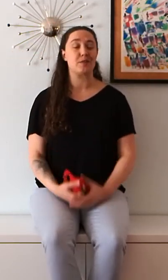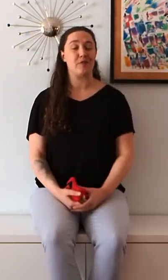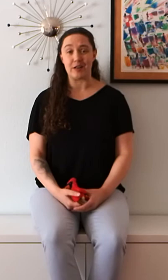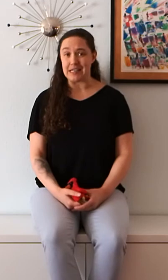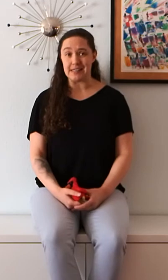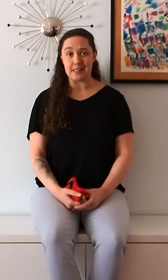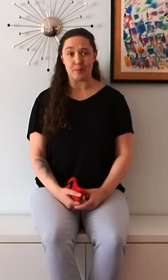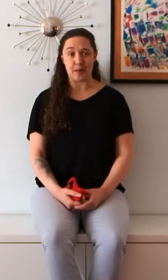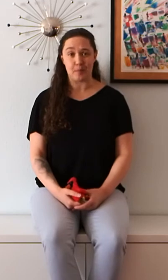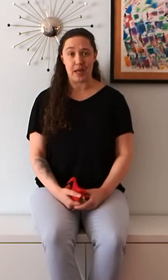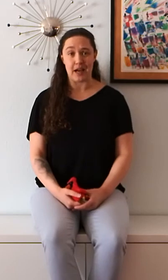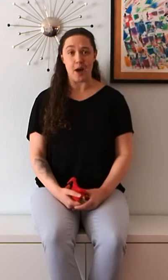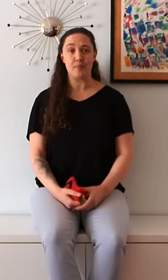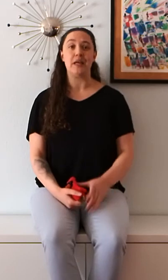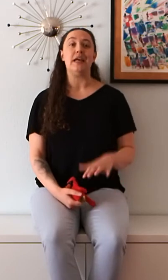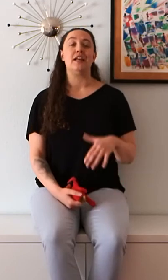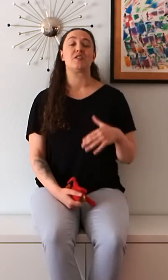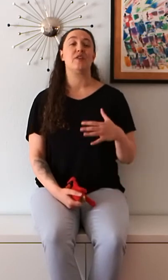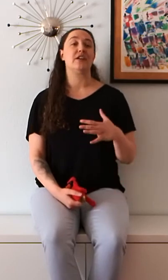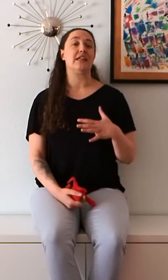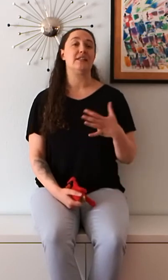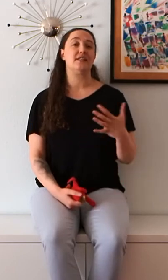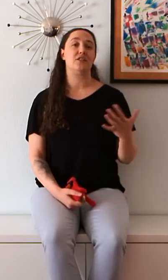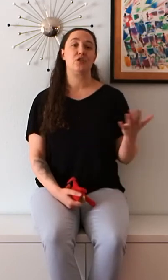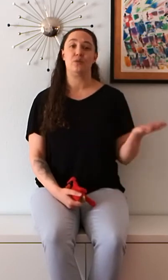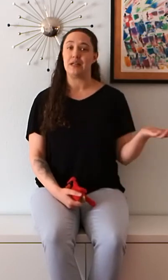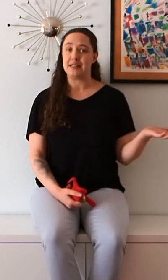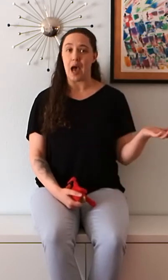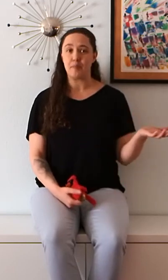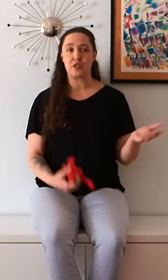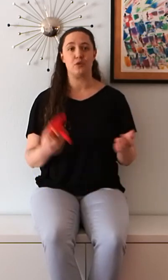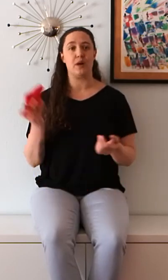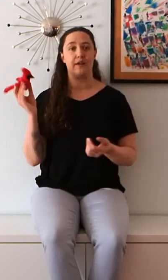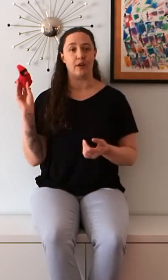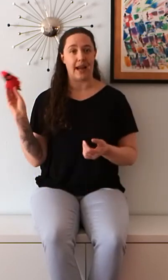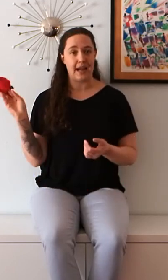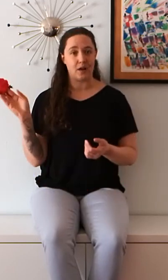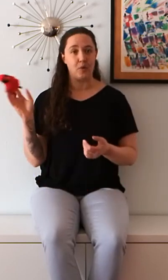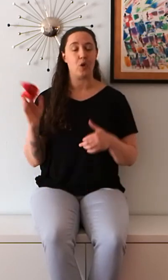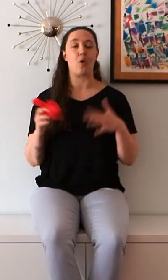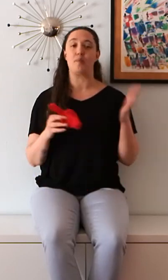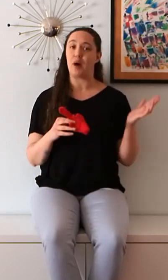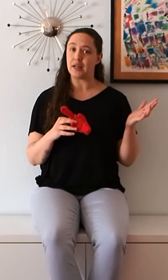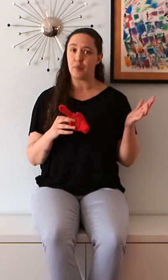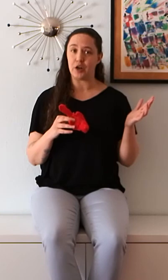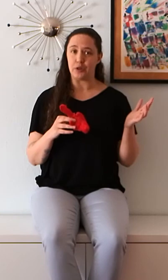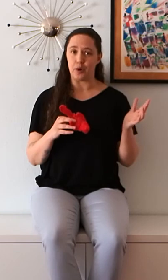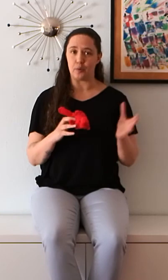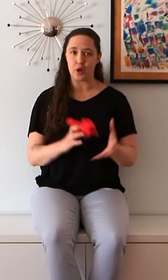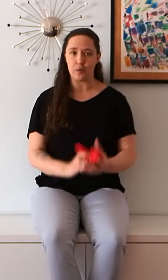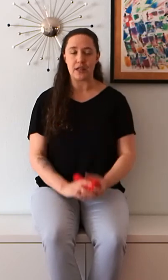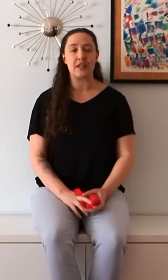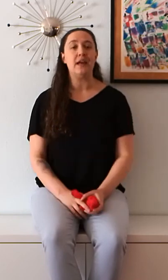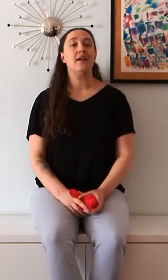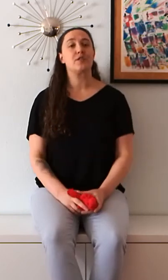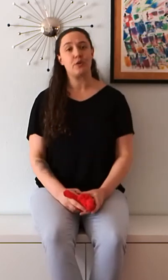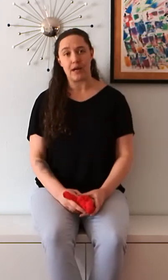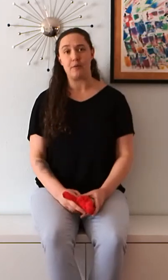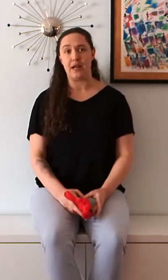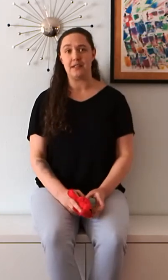very easy to pick up. It is very easy to adapt to whatever animal or body part you want to work with. It's a great way to